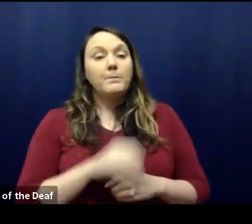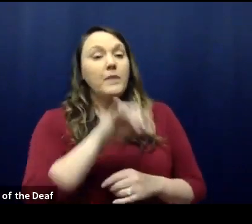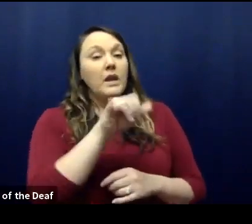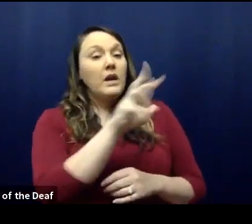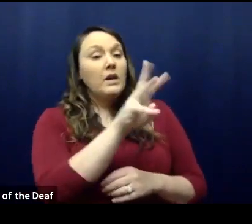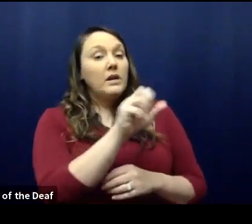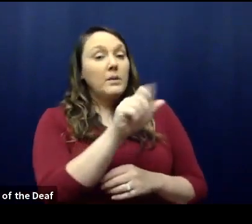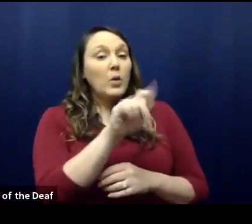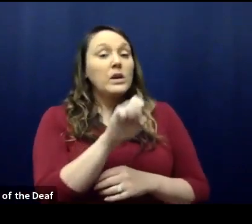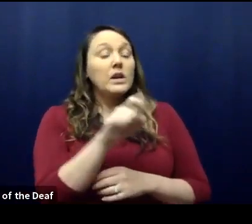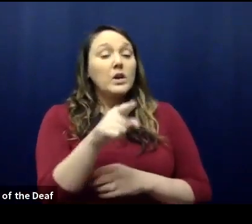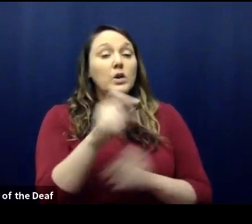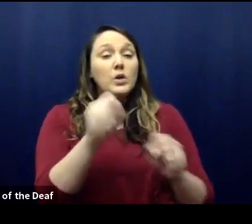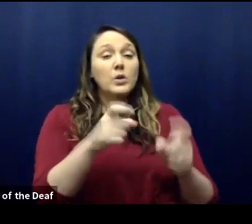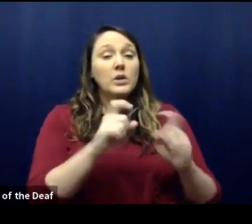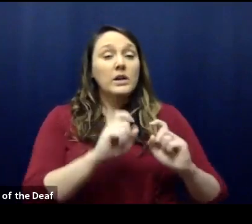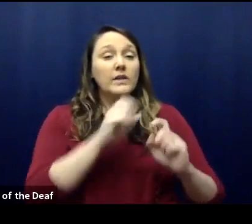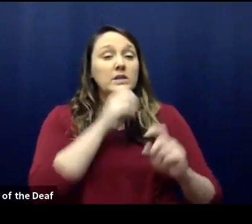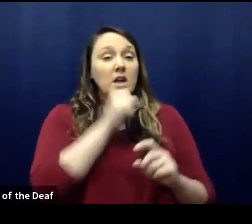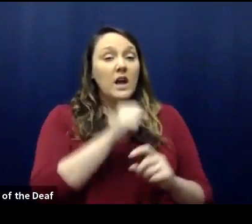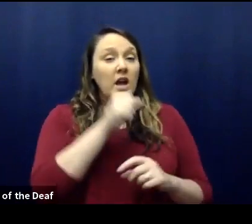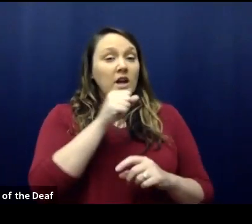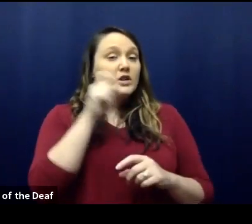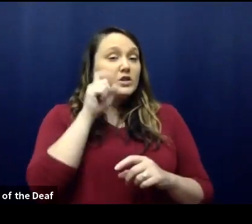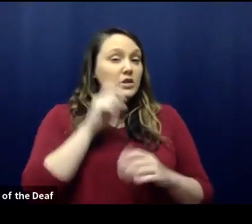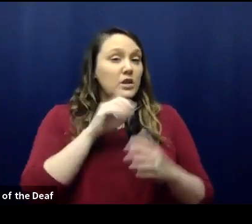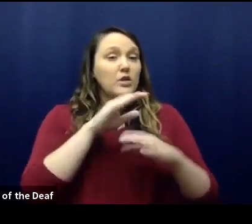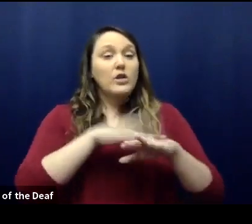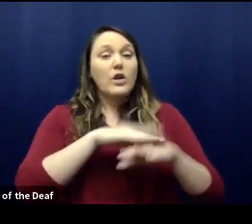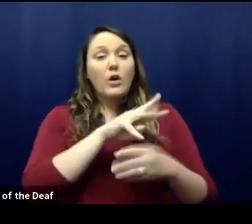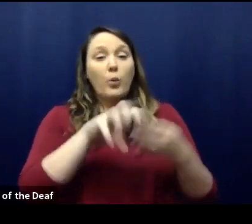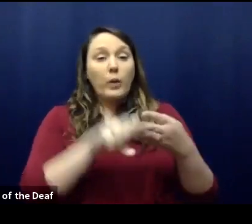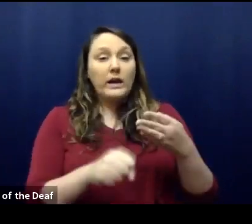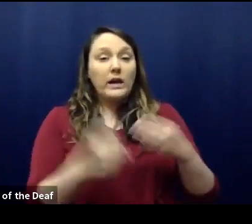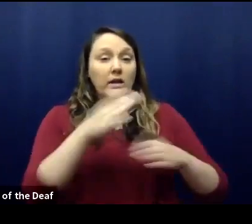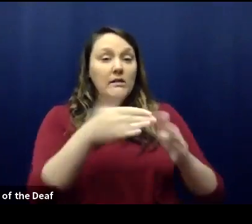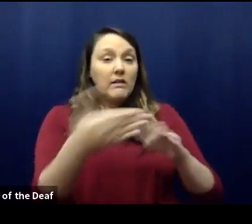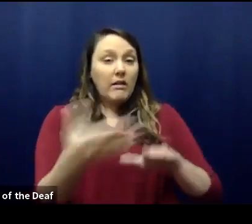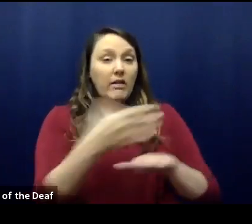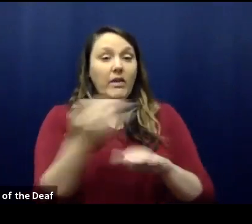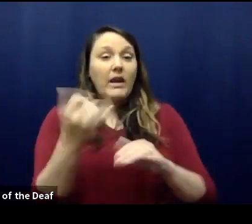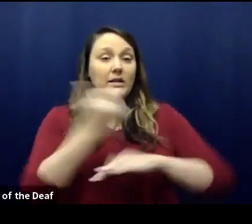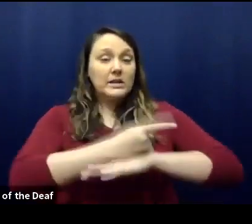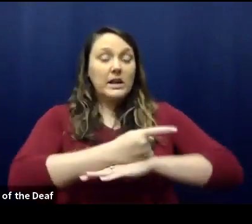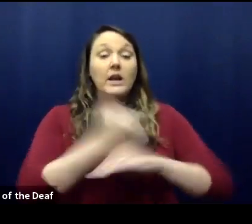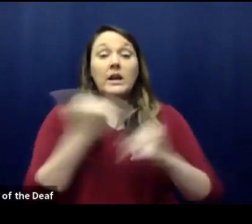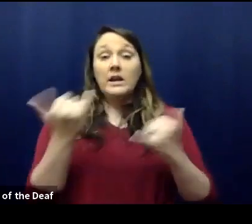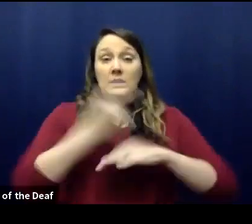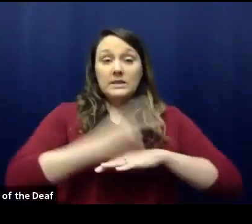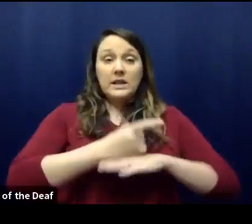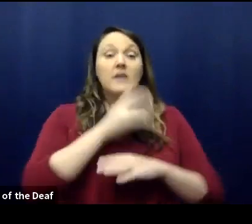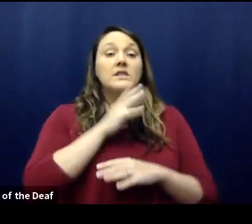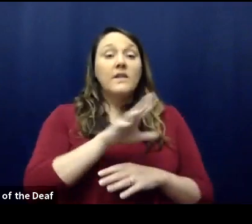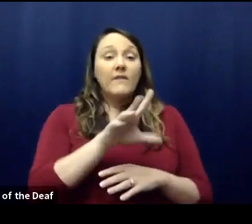can you provide us with age gender details on the weekend deaths and today's death? Sure. Today's death was a 51-year-old male.